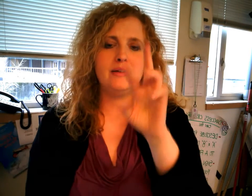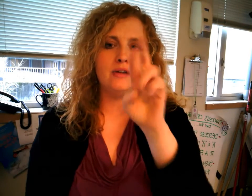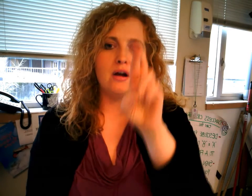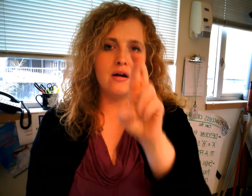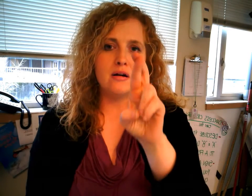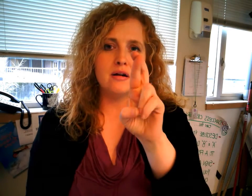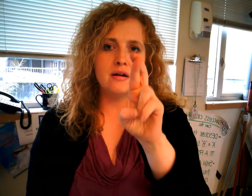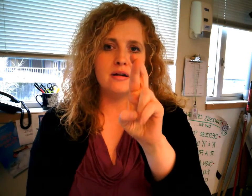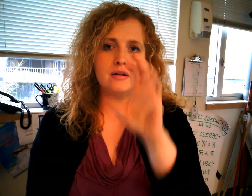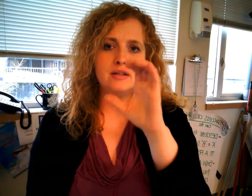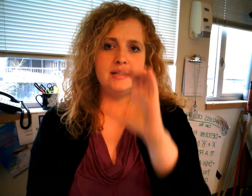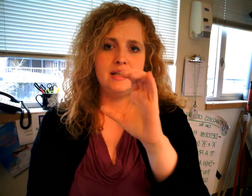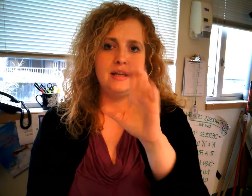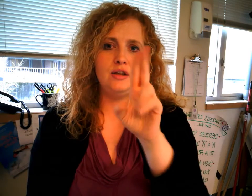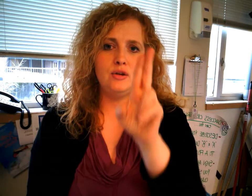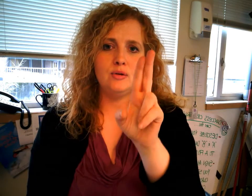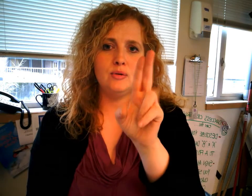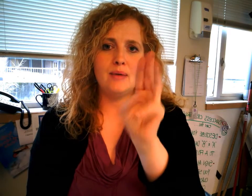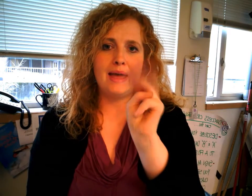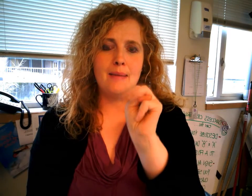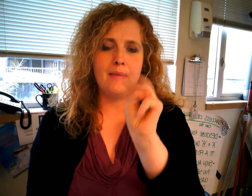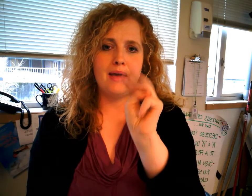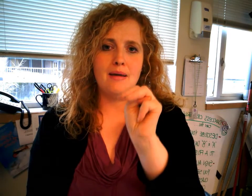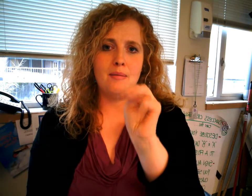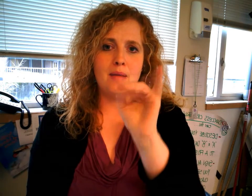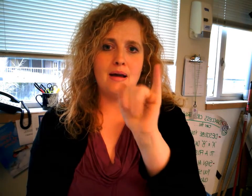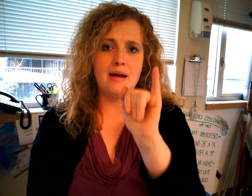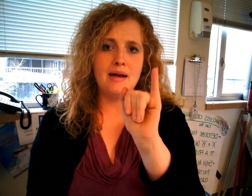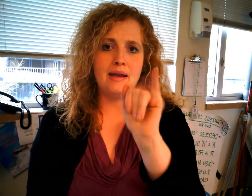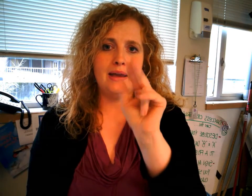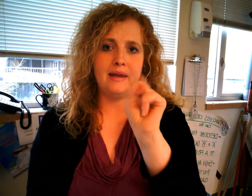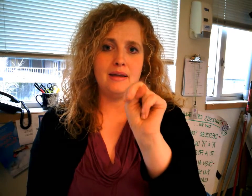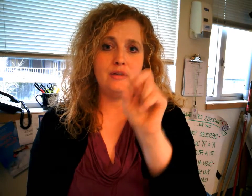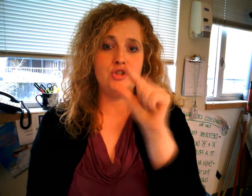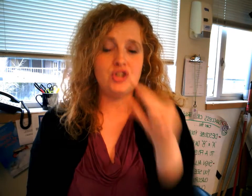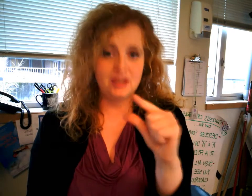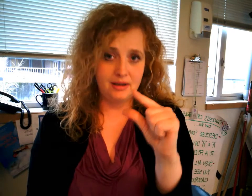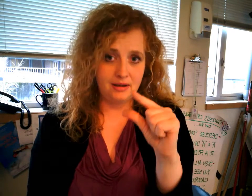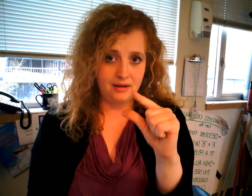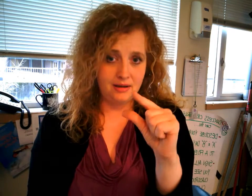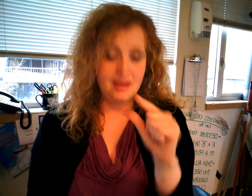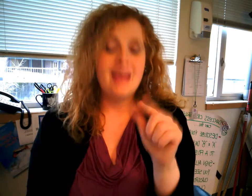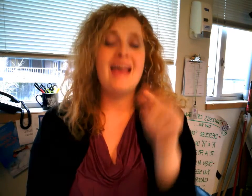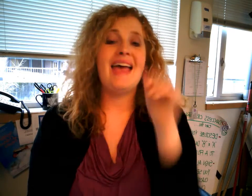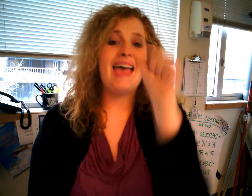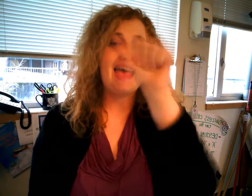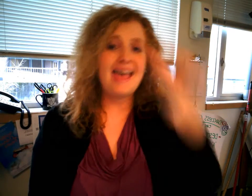r-c-u-m-m-i-n-g at